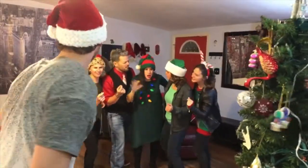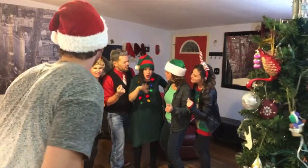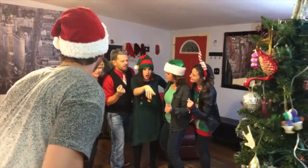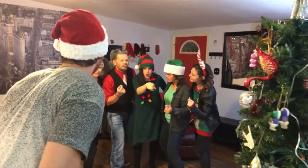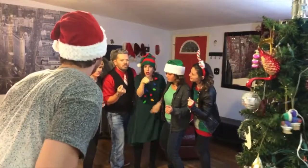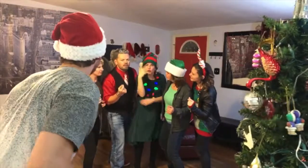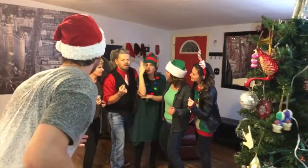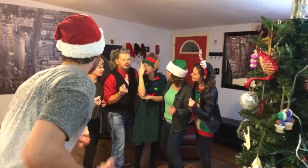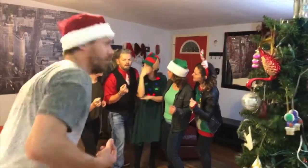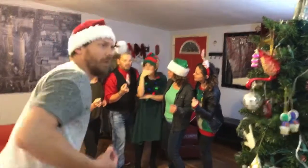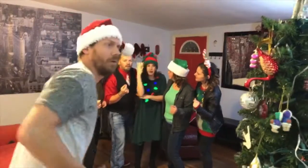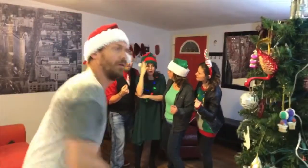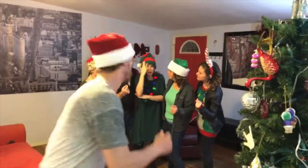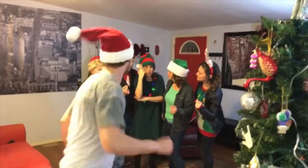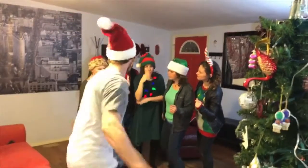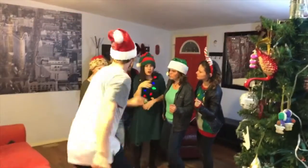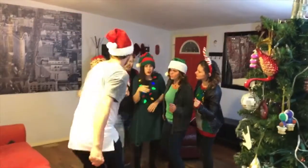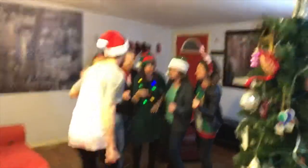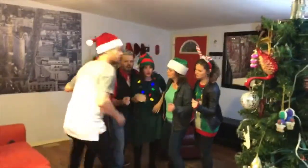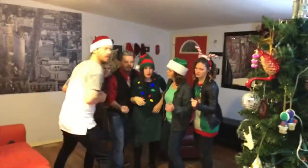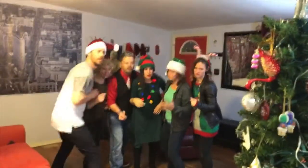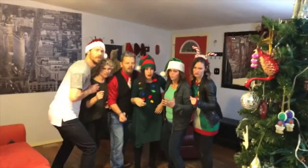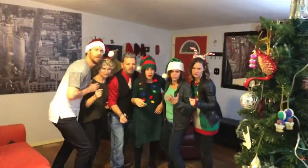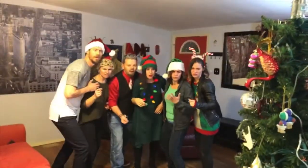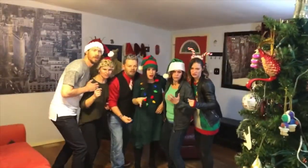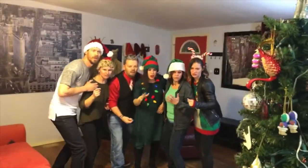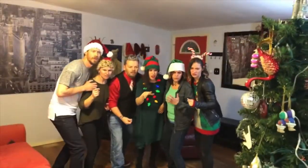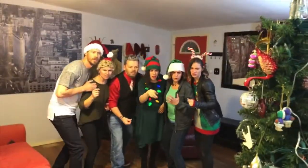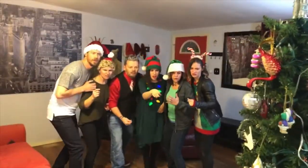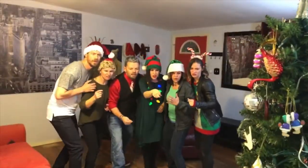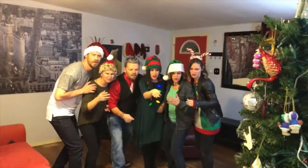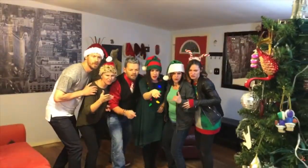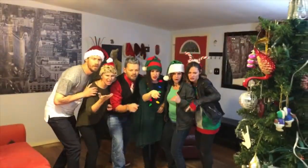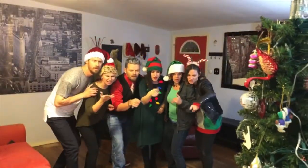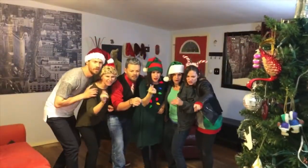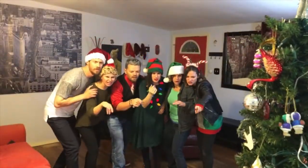Just go gliding in a one-horse sleigh Now